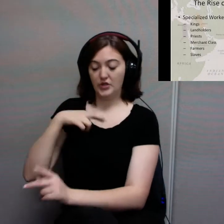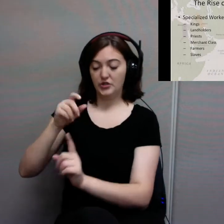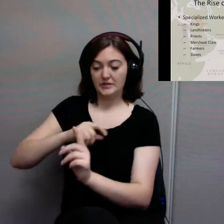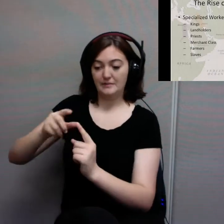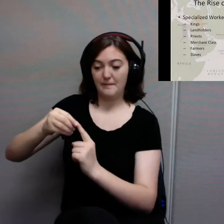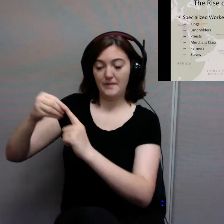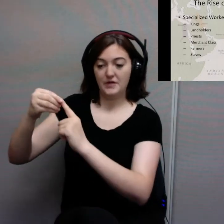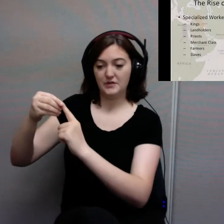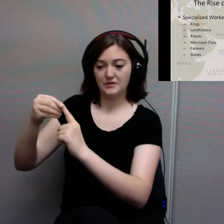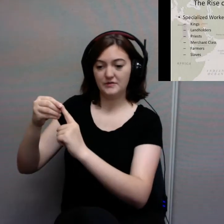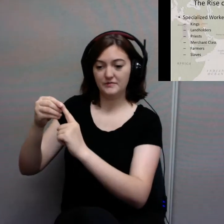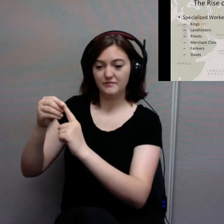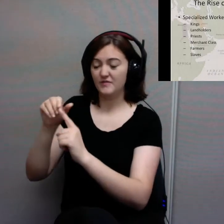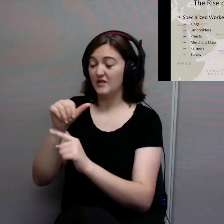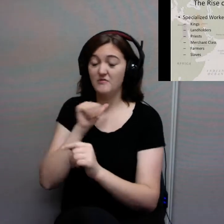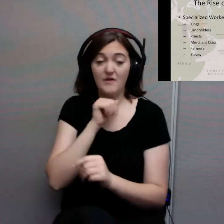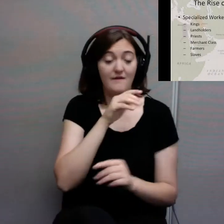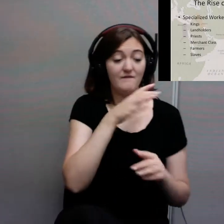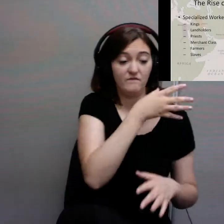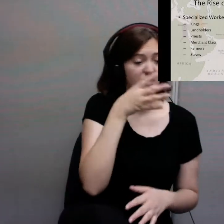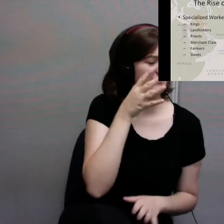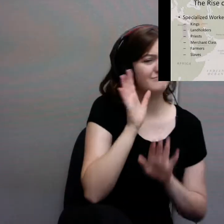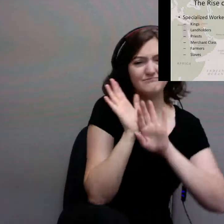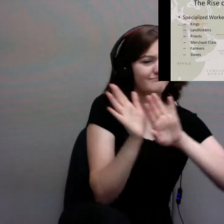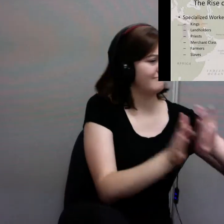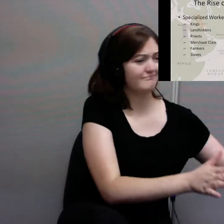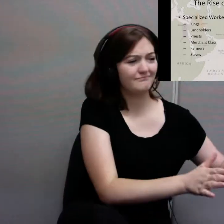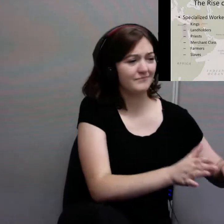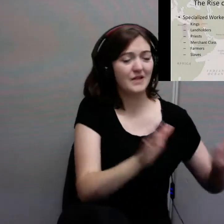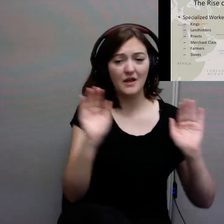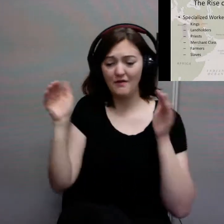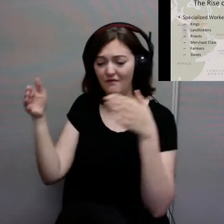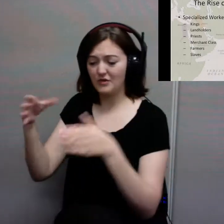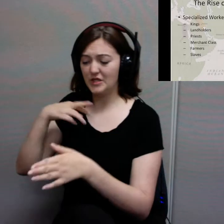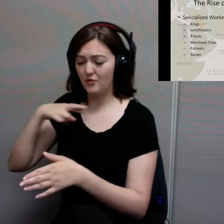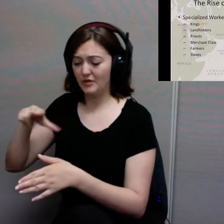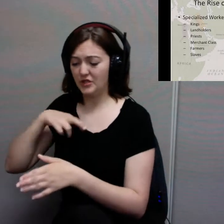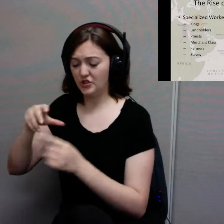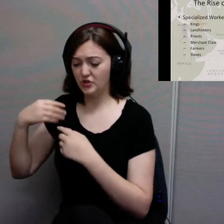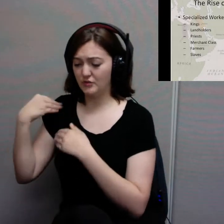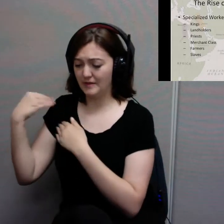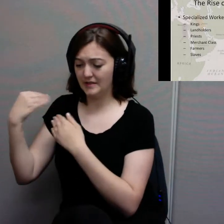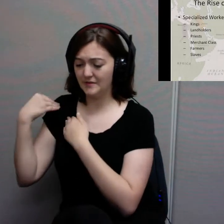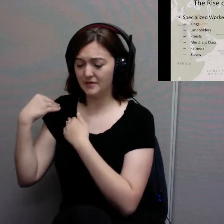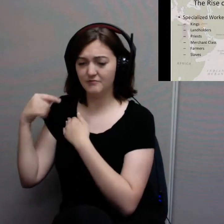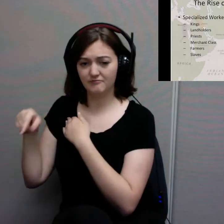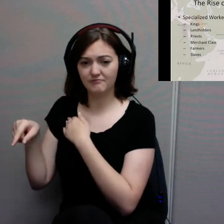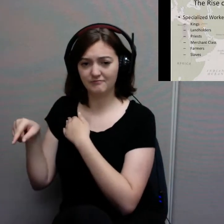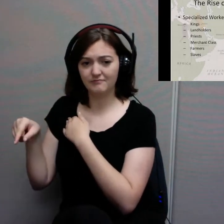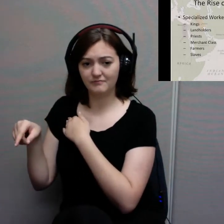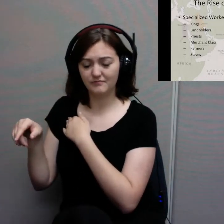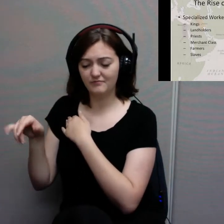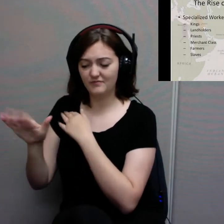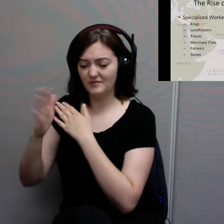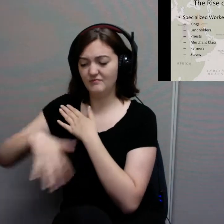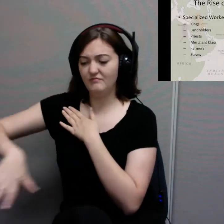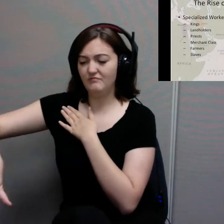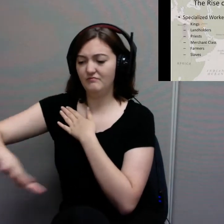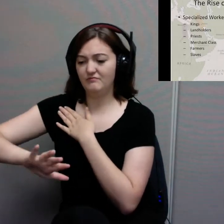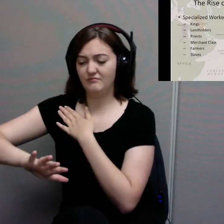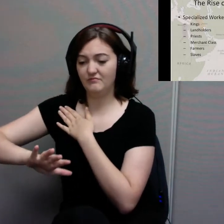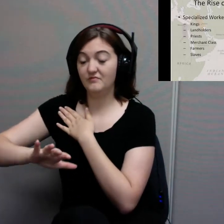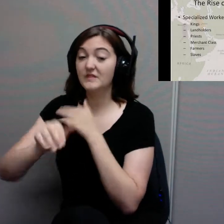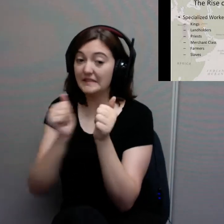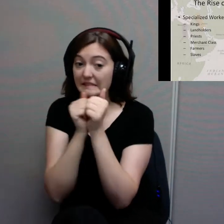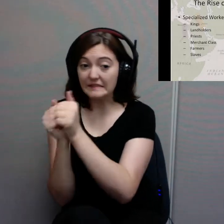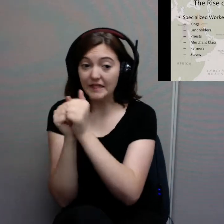take care of the religious responsibilities of that civilization. And even slaves, people who are taken from